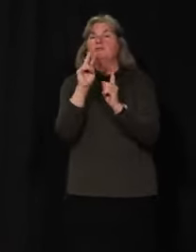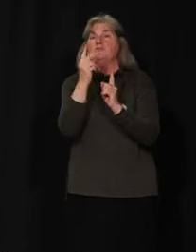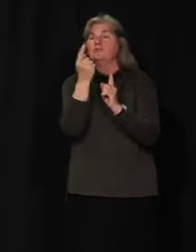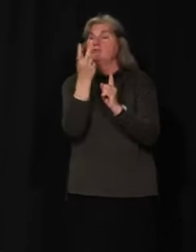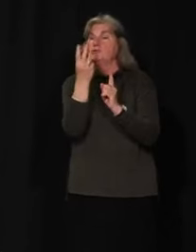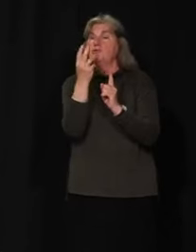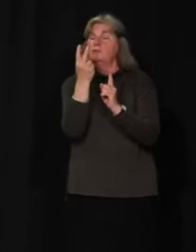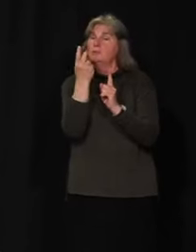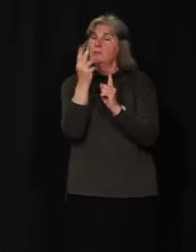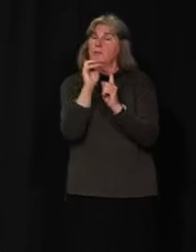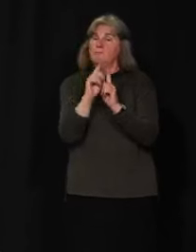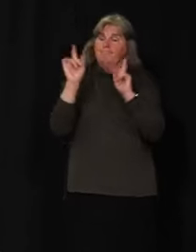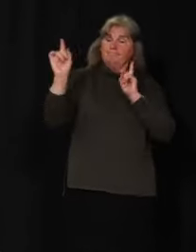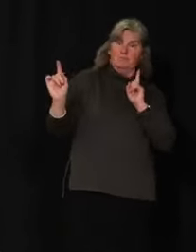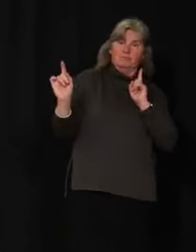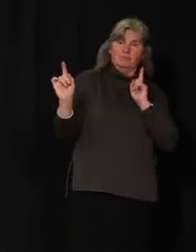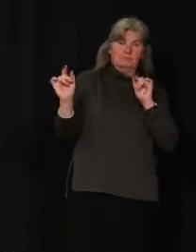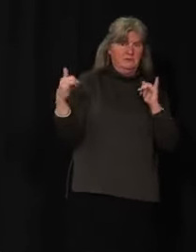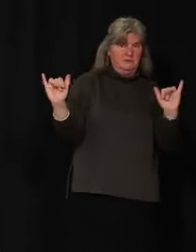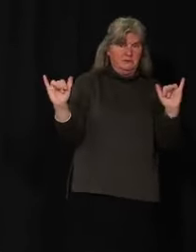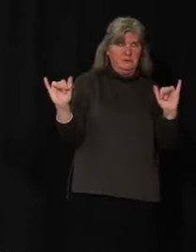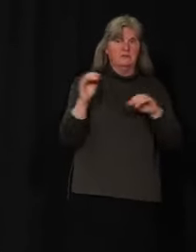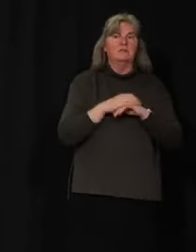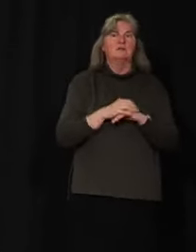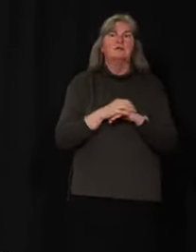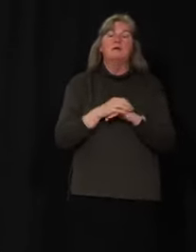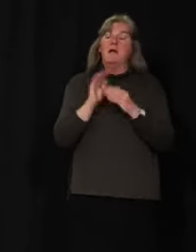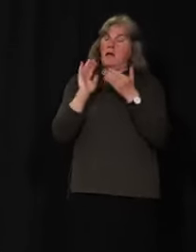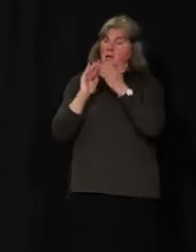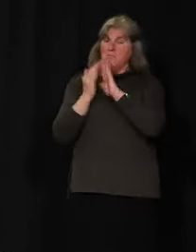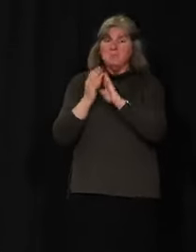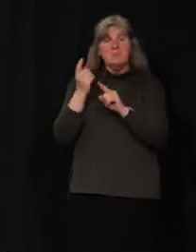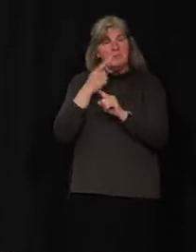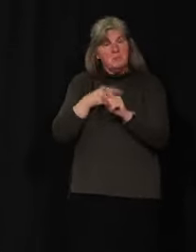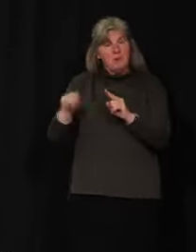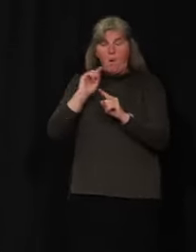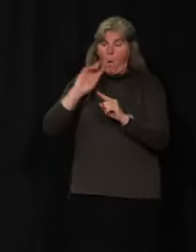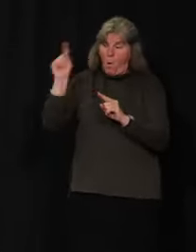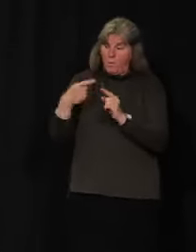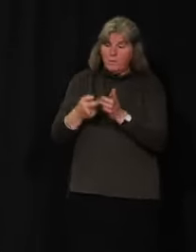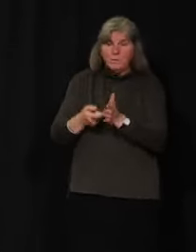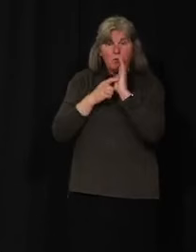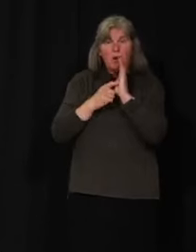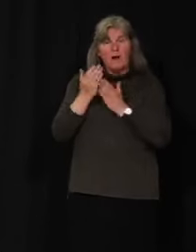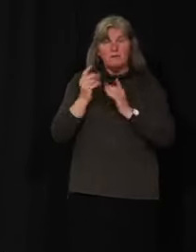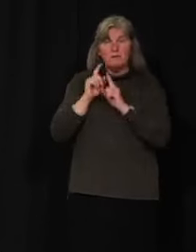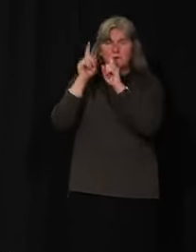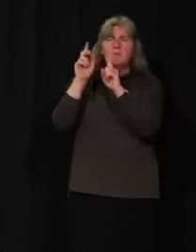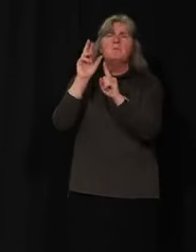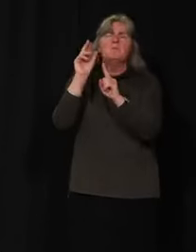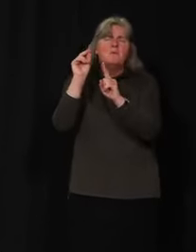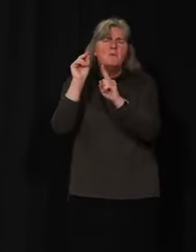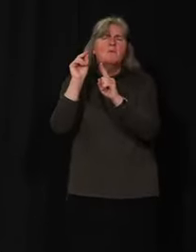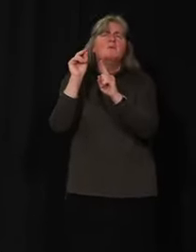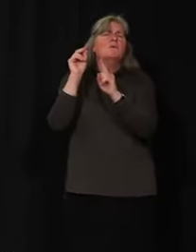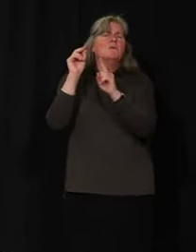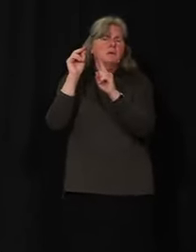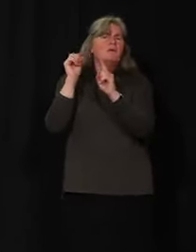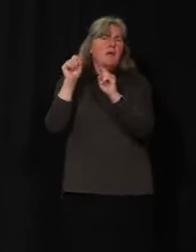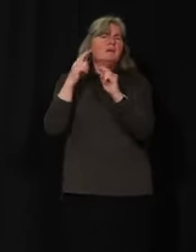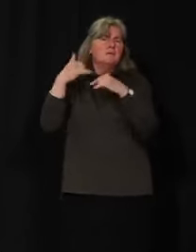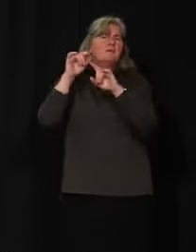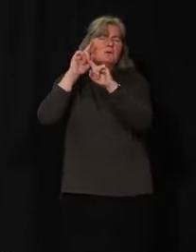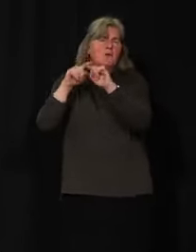In our current phase, travel to communities is no longer limited to essential purposes. What that means is that you can travel